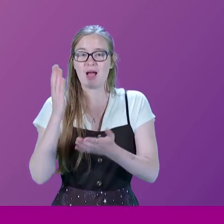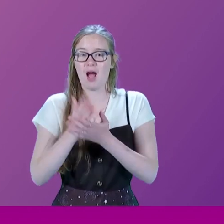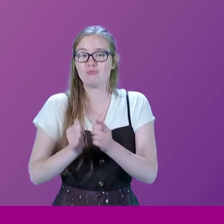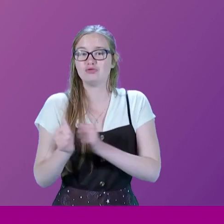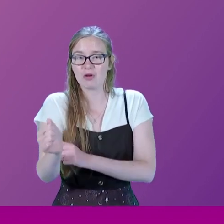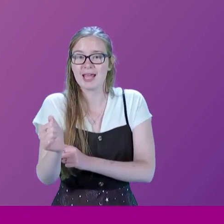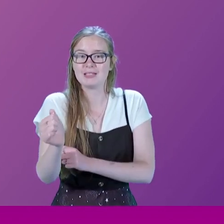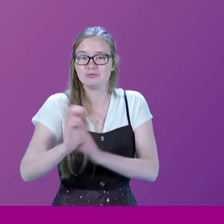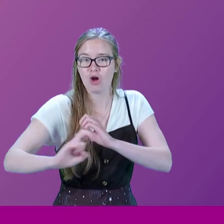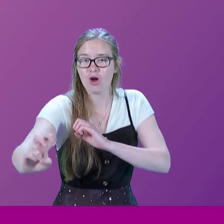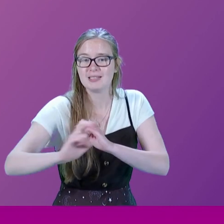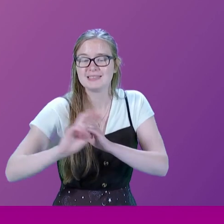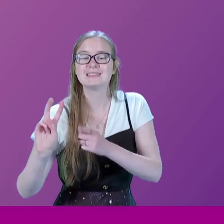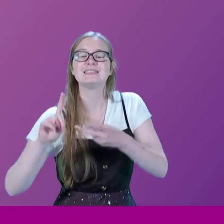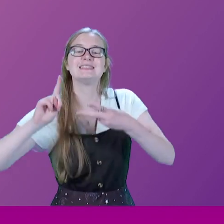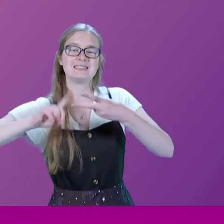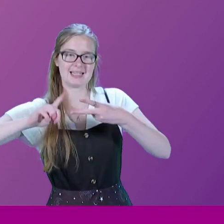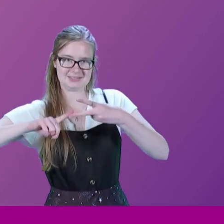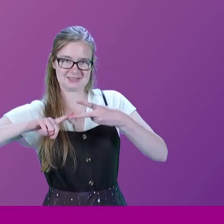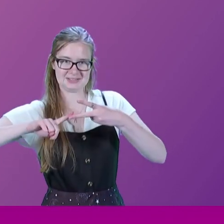journey, the train journey, is secondary.